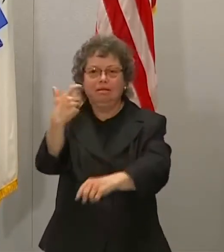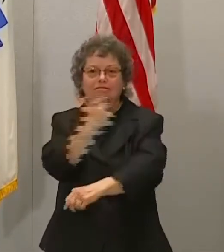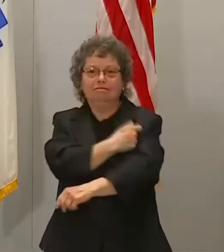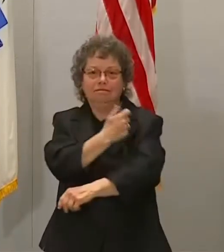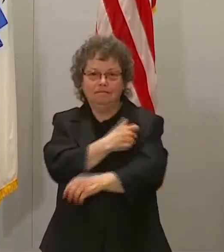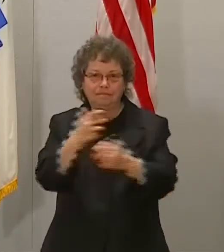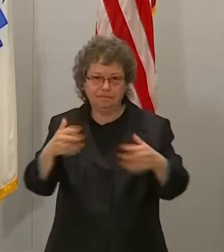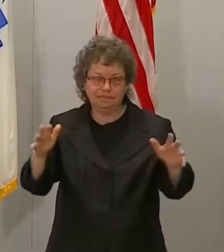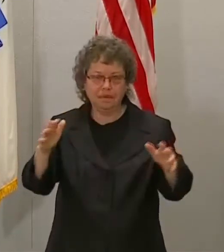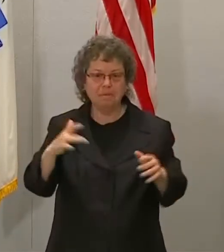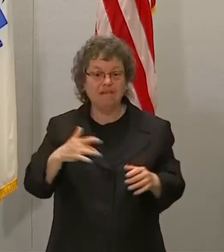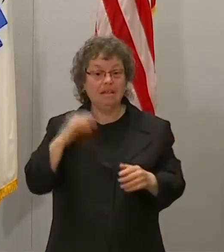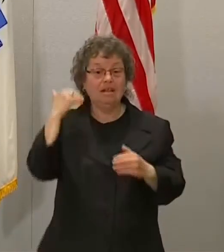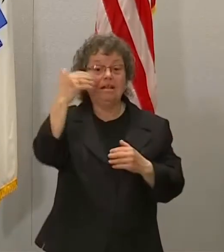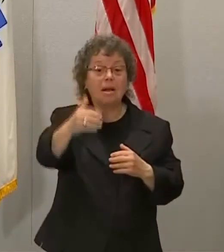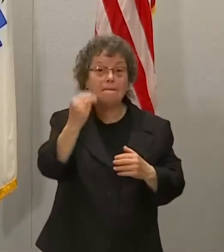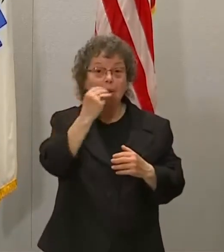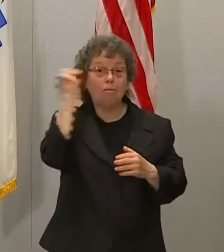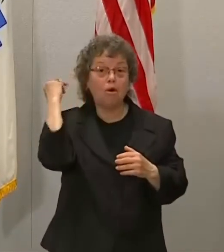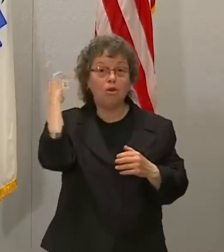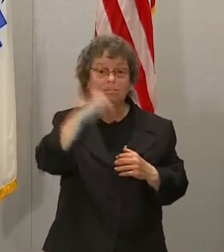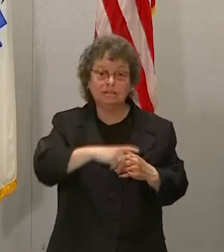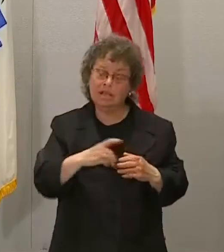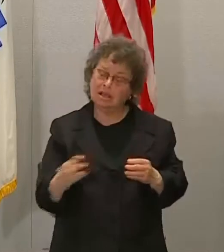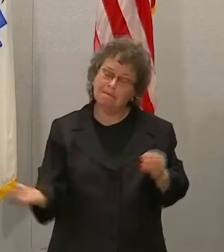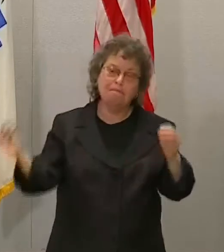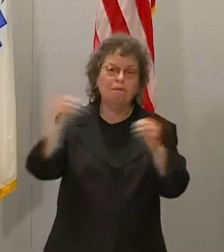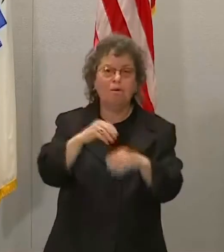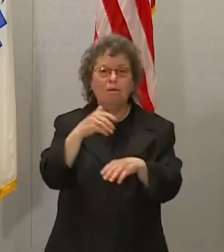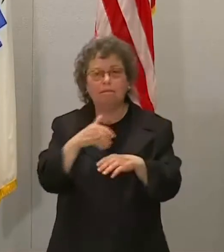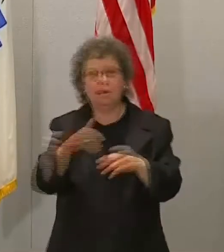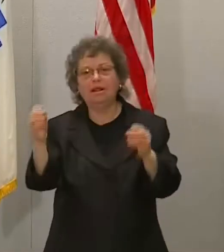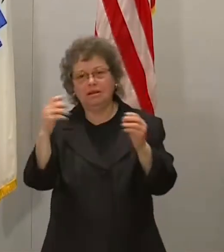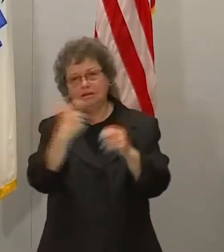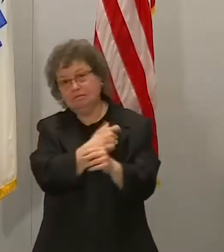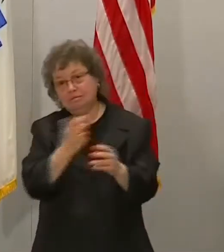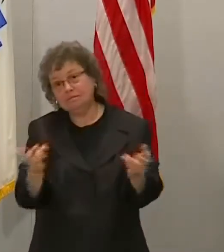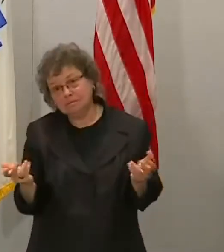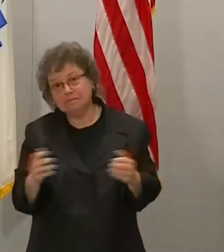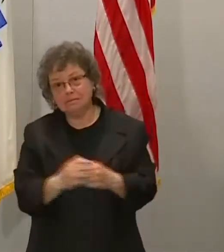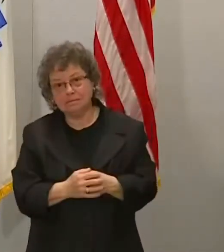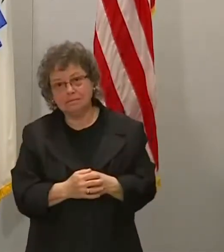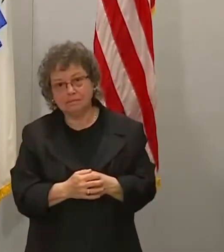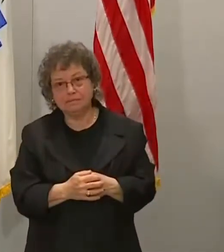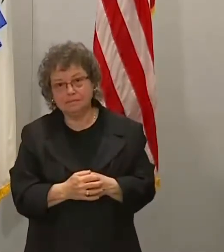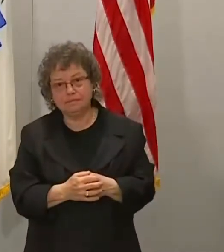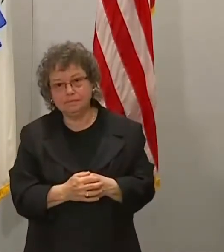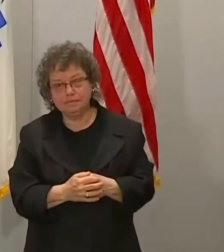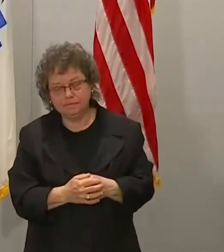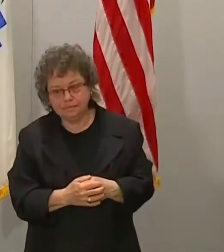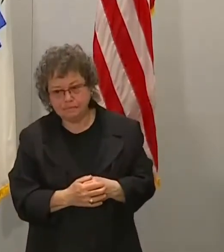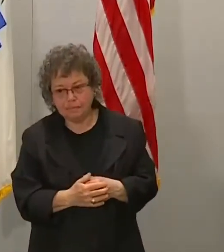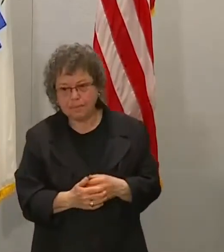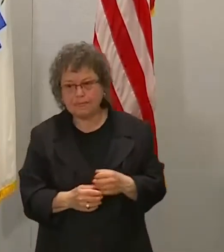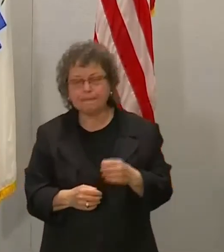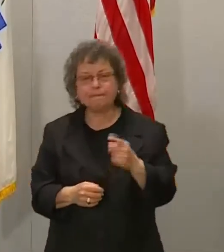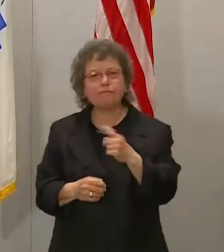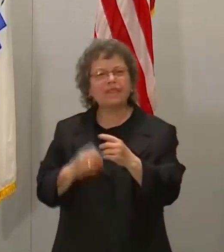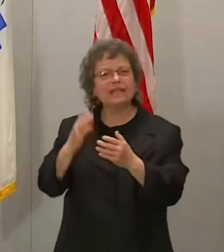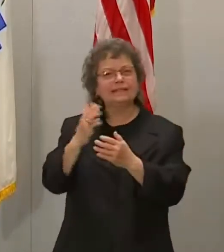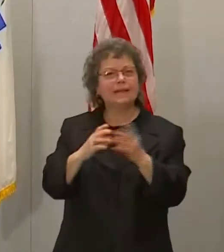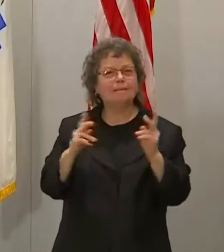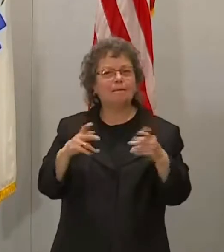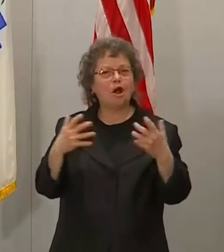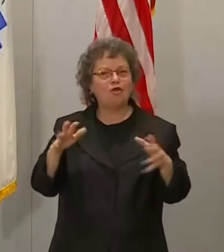Day, a ton of people in Massachusetts will have been vaccinated. I do want to. So the people who have been, who were already scheduled, you know,